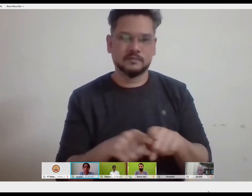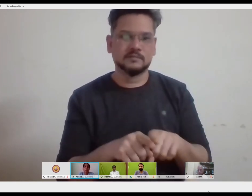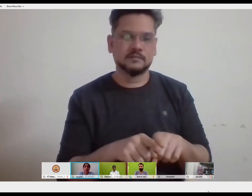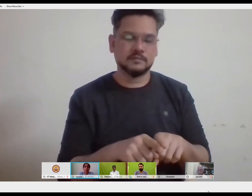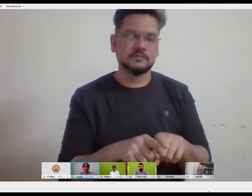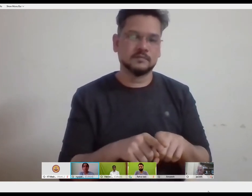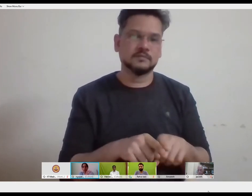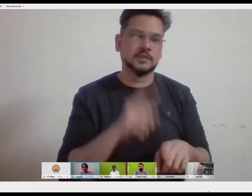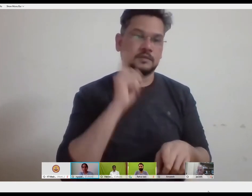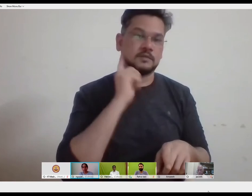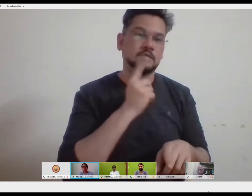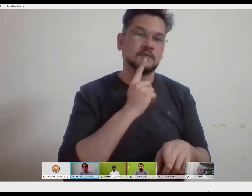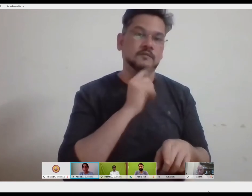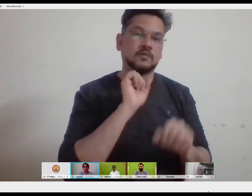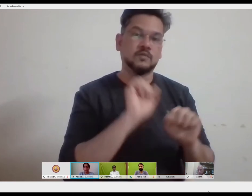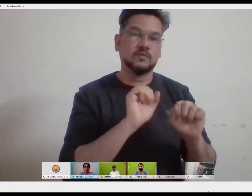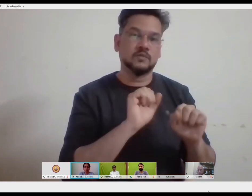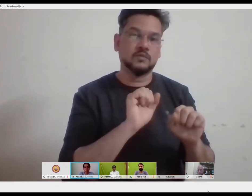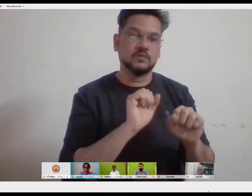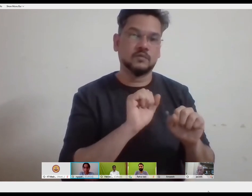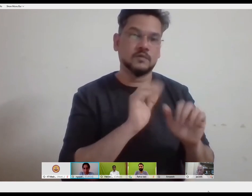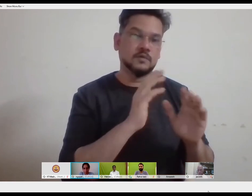the majority of the culture who are not deaf.